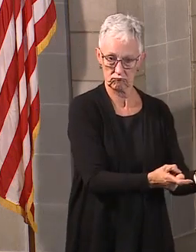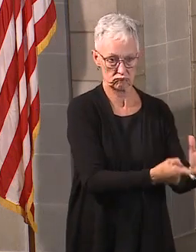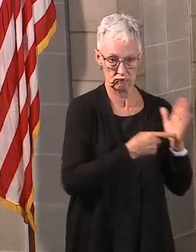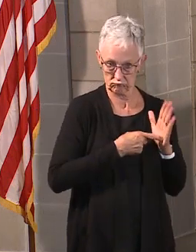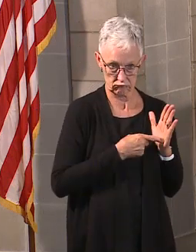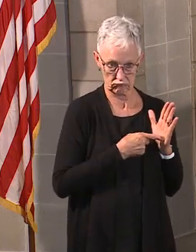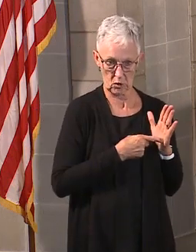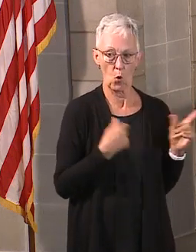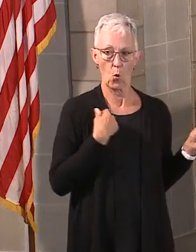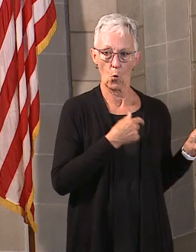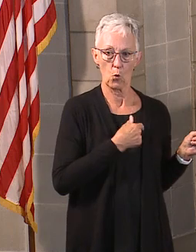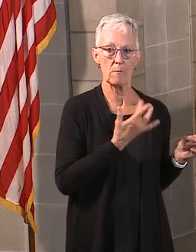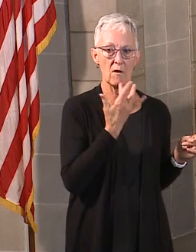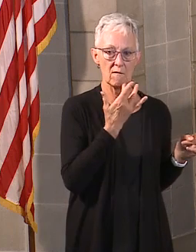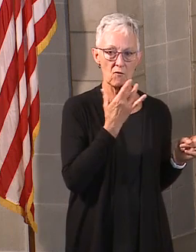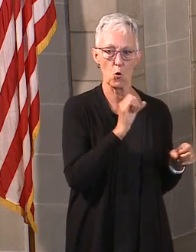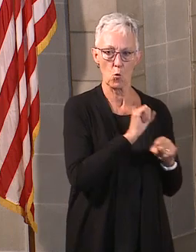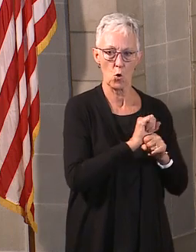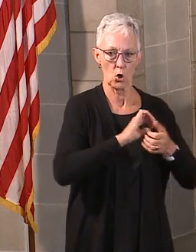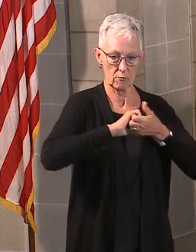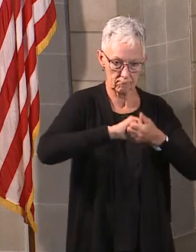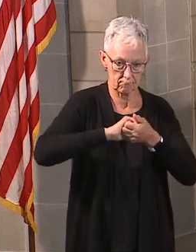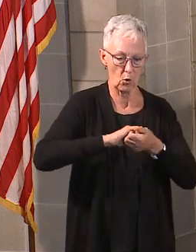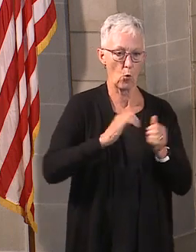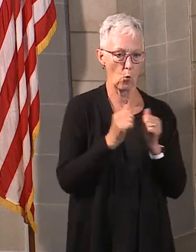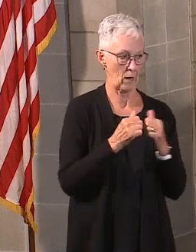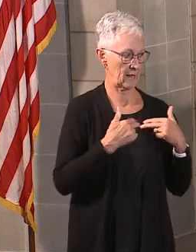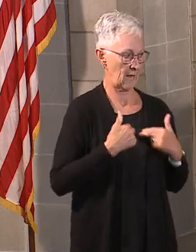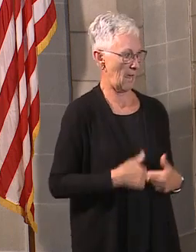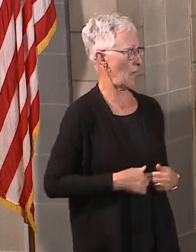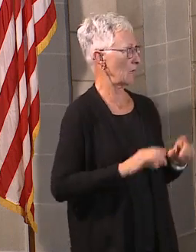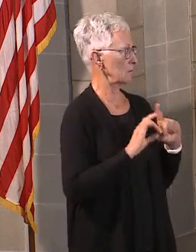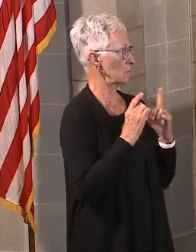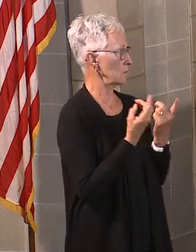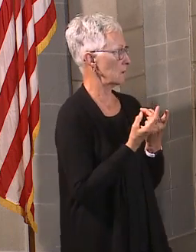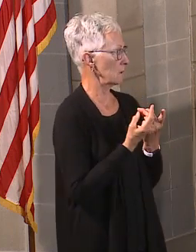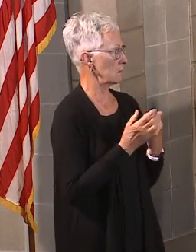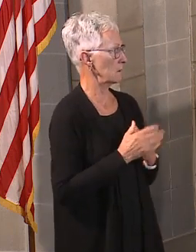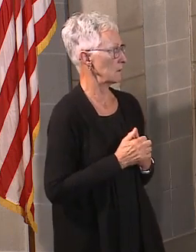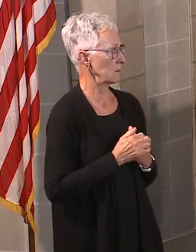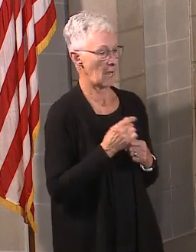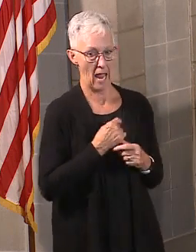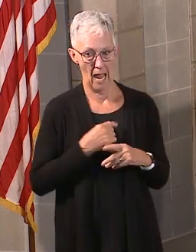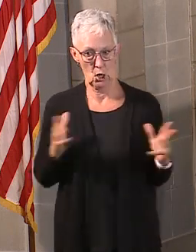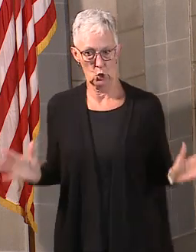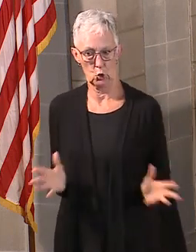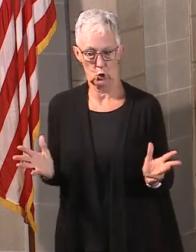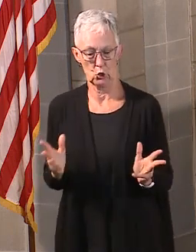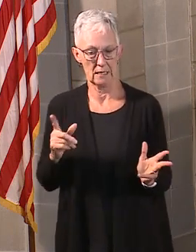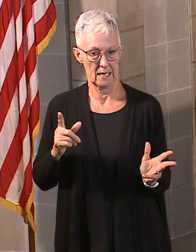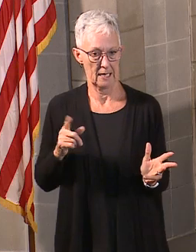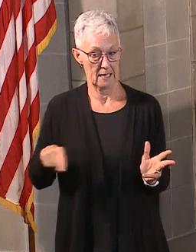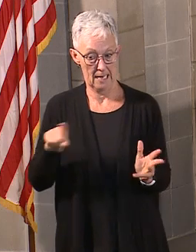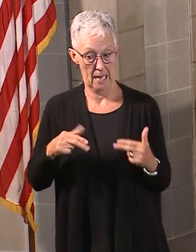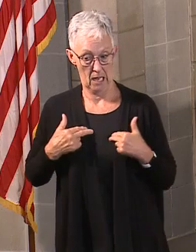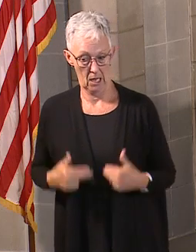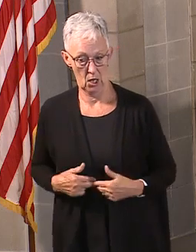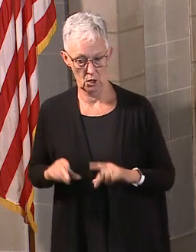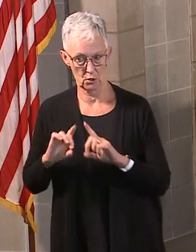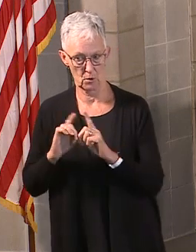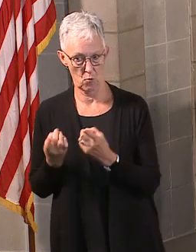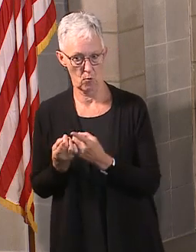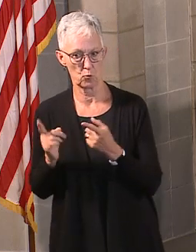where we're working with our local public health departments on this. I encourage them to continue to educate people with regard to